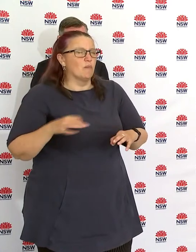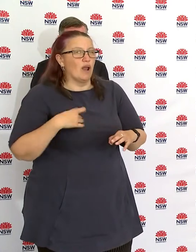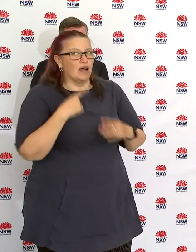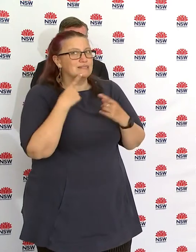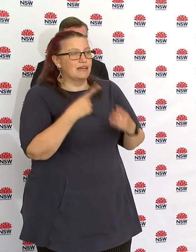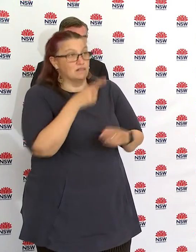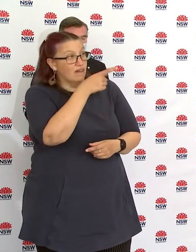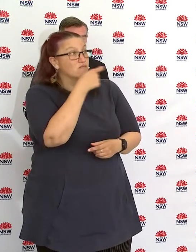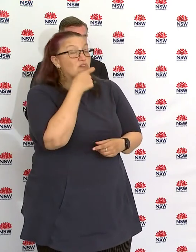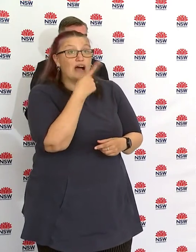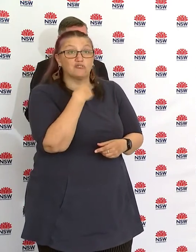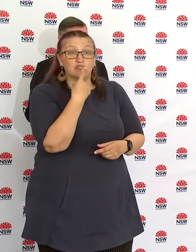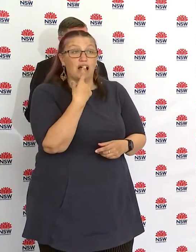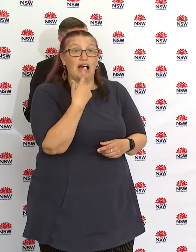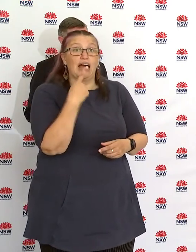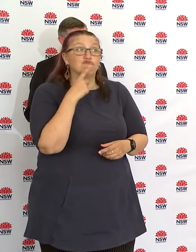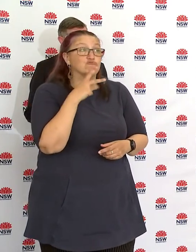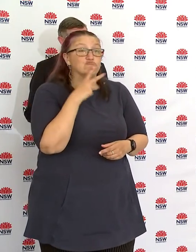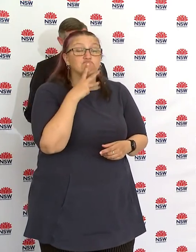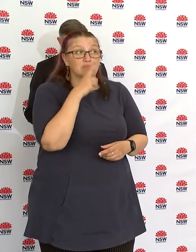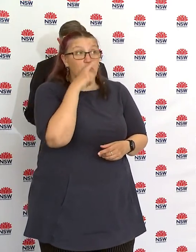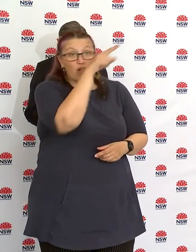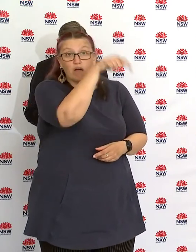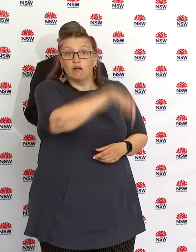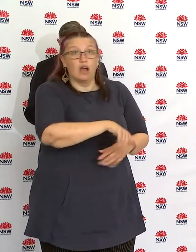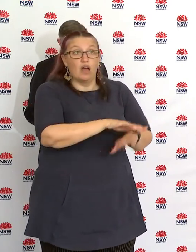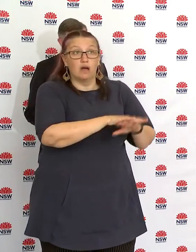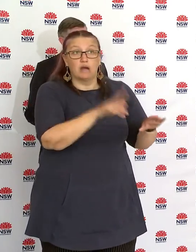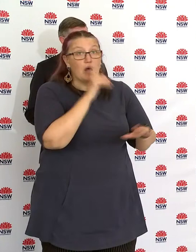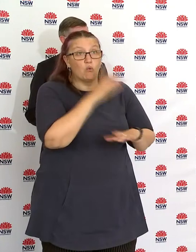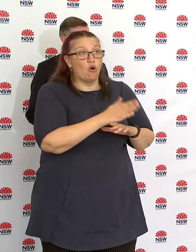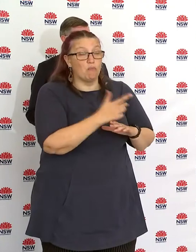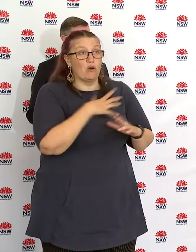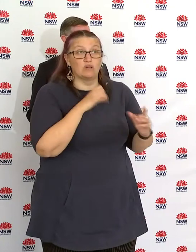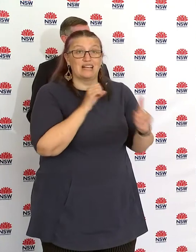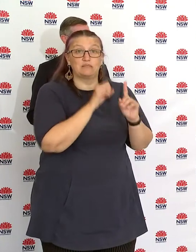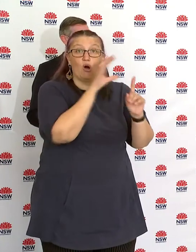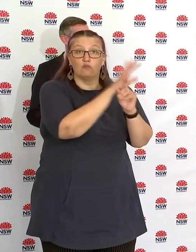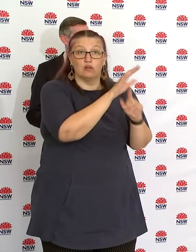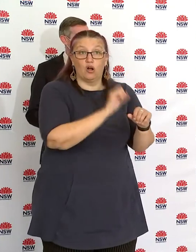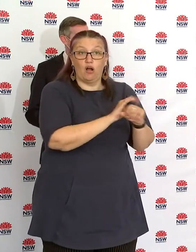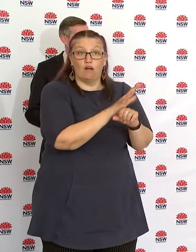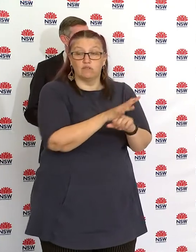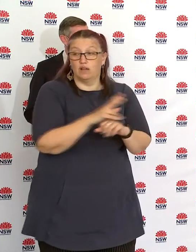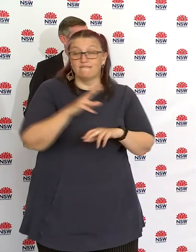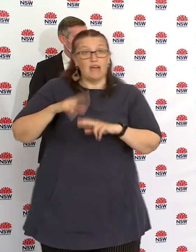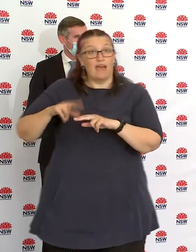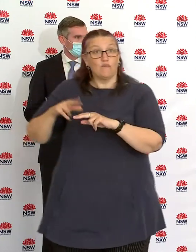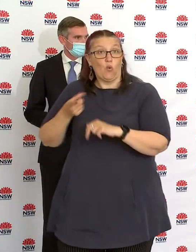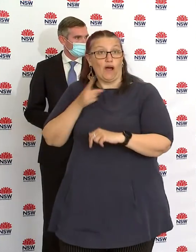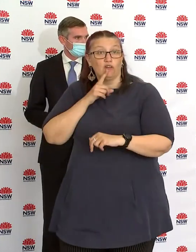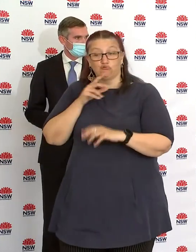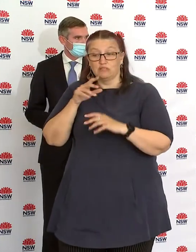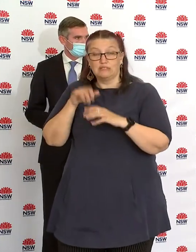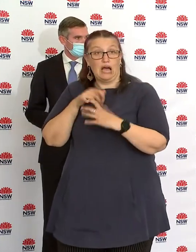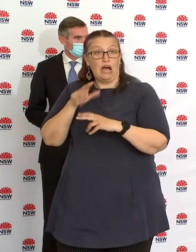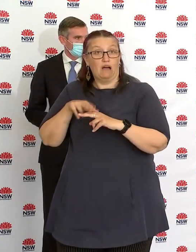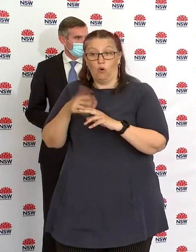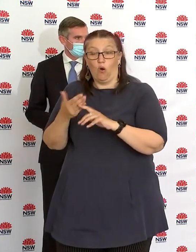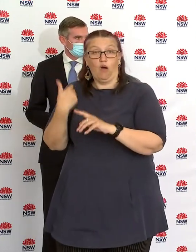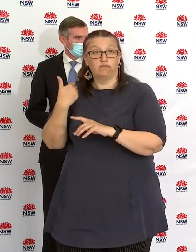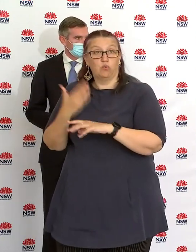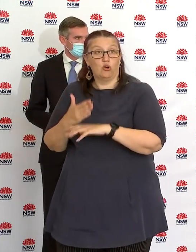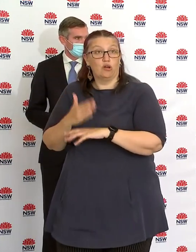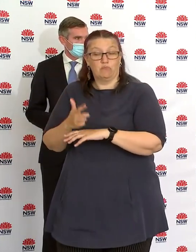I did say that. And I think there was 100 taken offline at Fairfield at one stage. But look, it's all, we've got 140